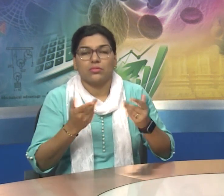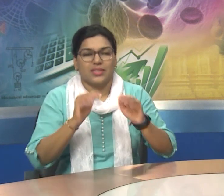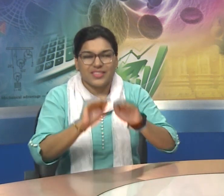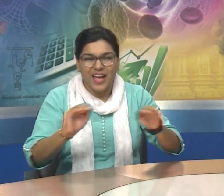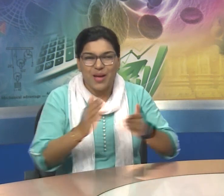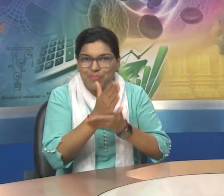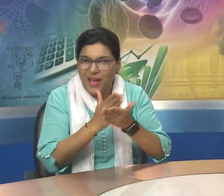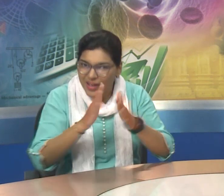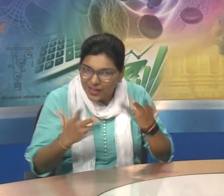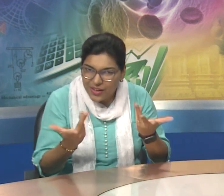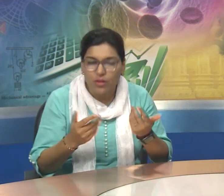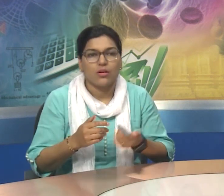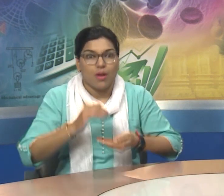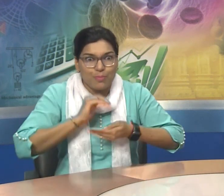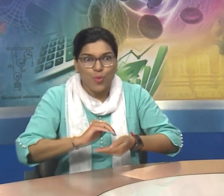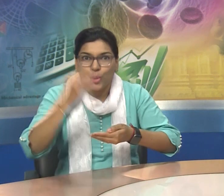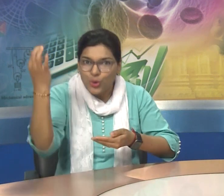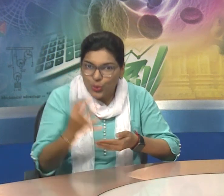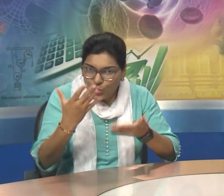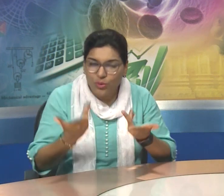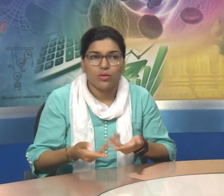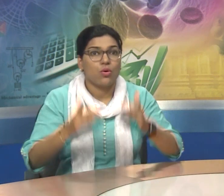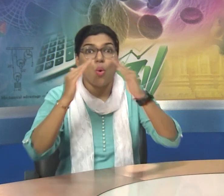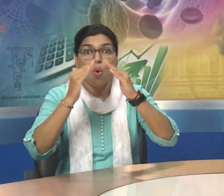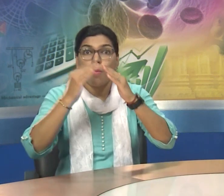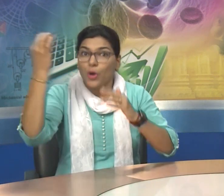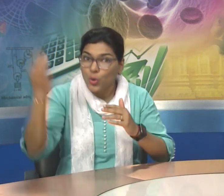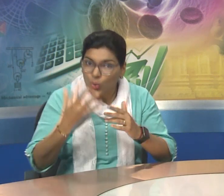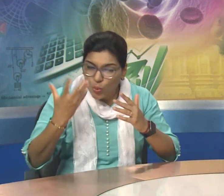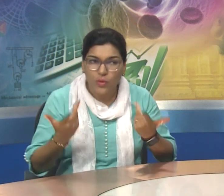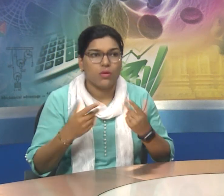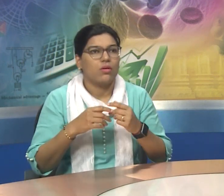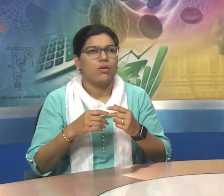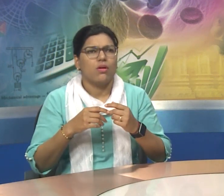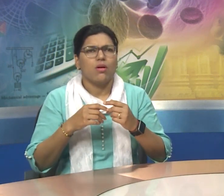Such as. Birthday of a little one. New born family member.